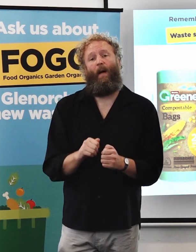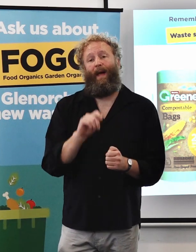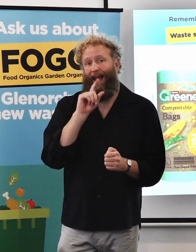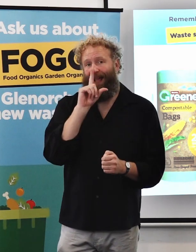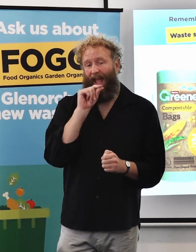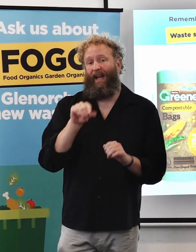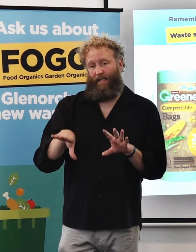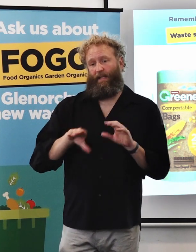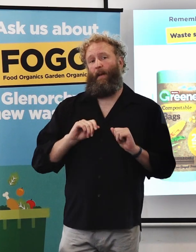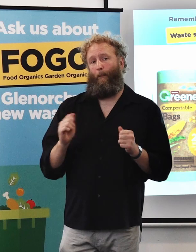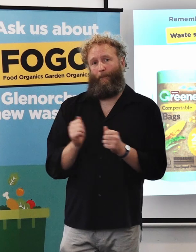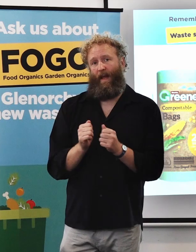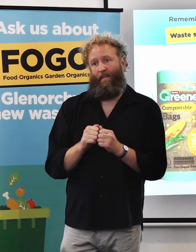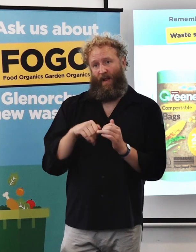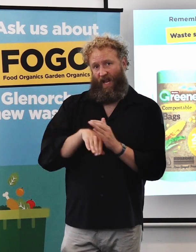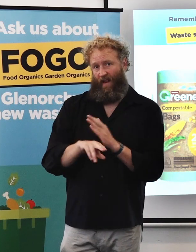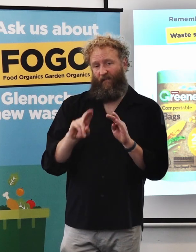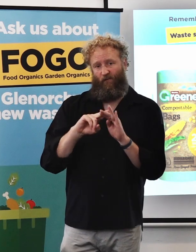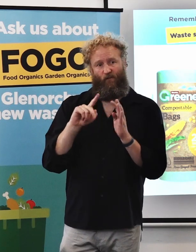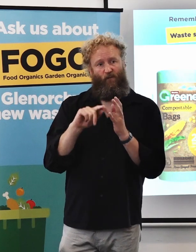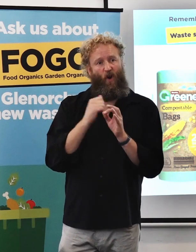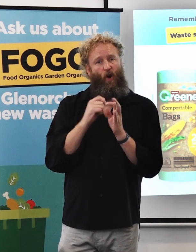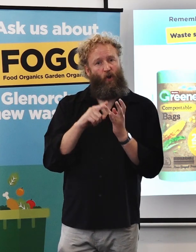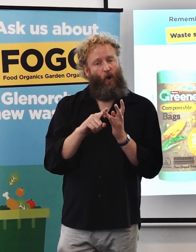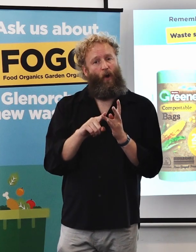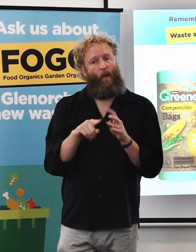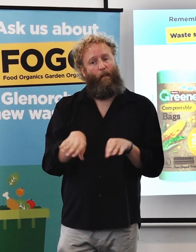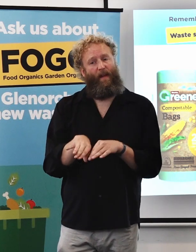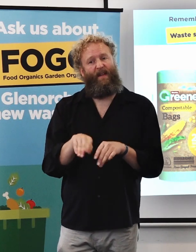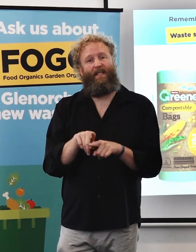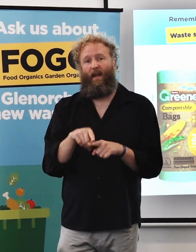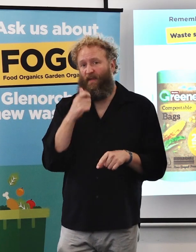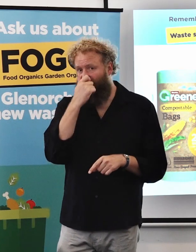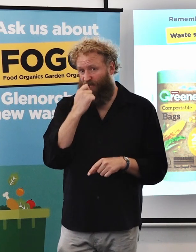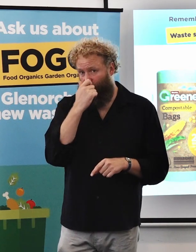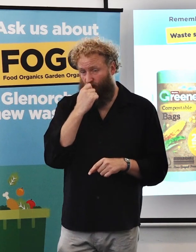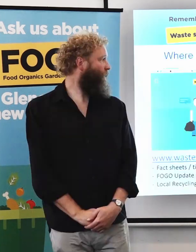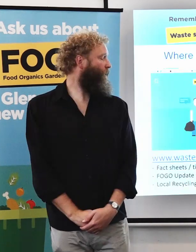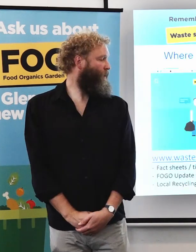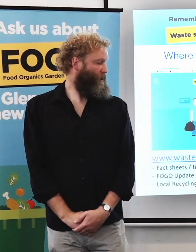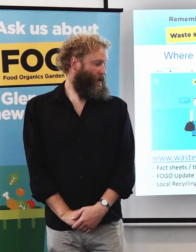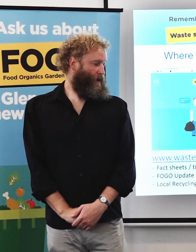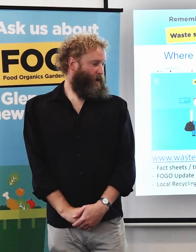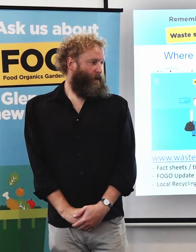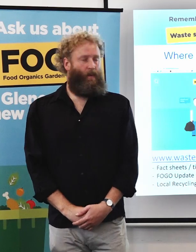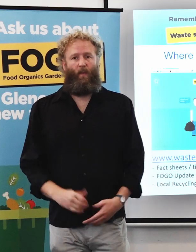the FOGO bin, so that includes tissues and hand towel and newspaper as well. So where can you get help?